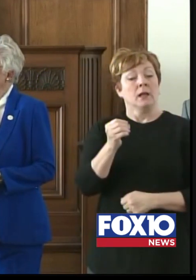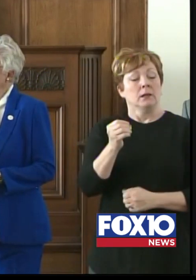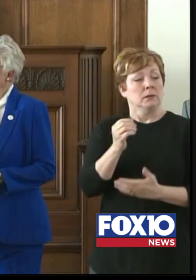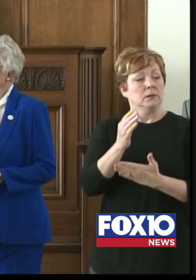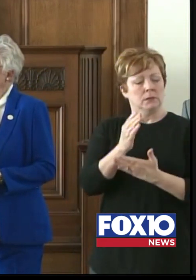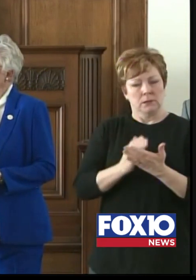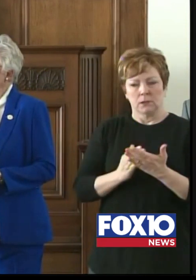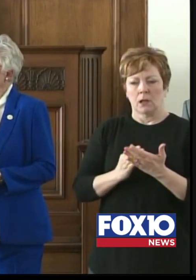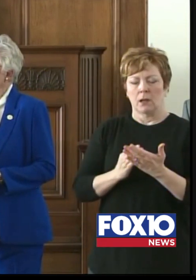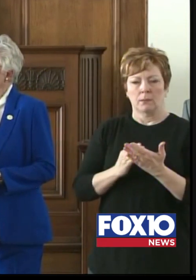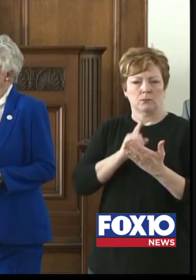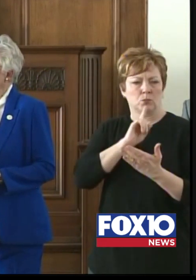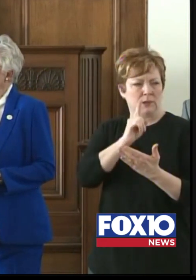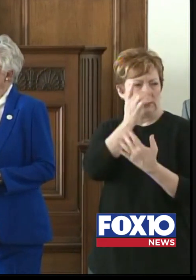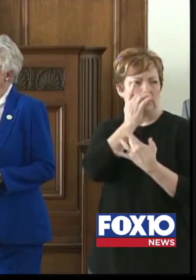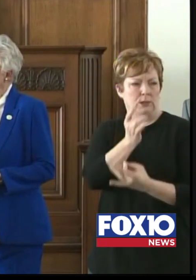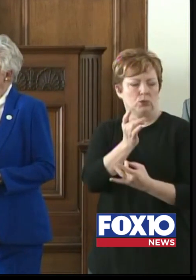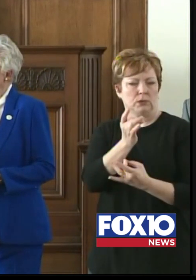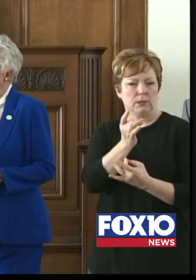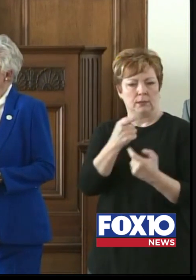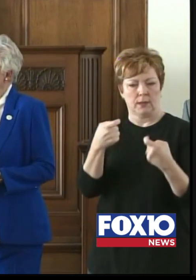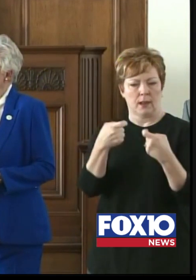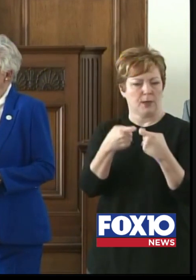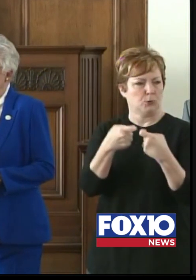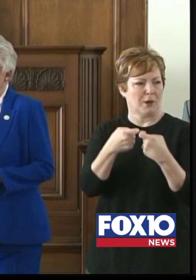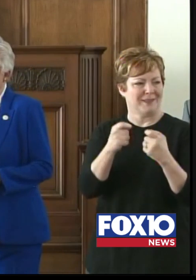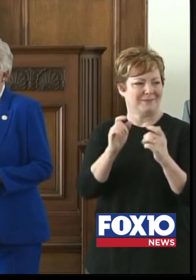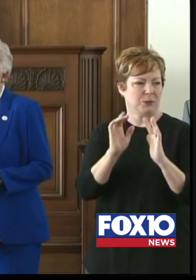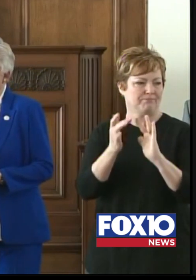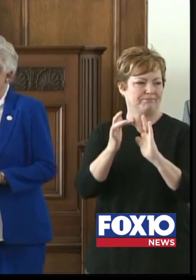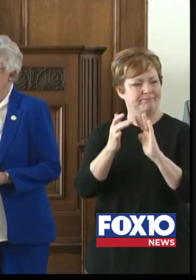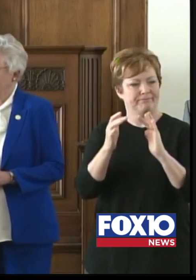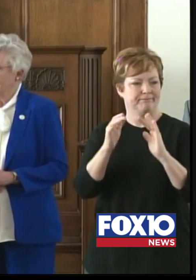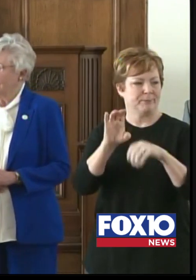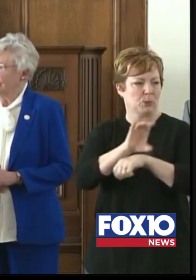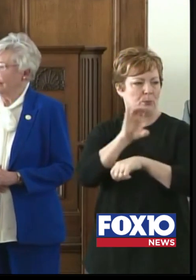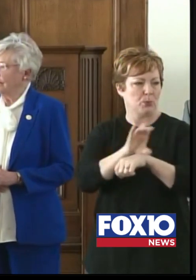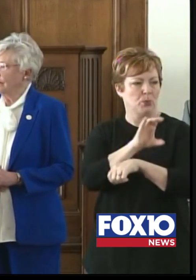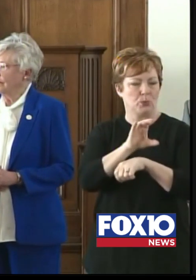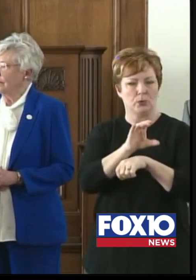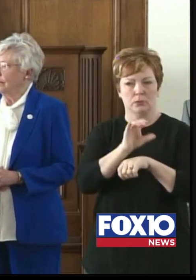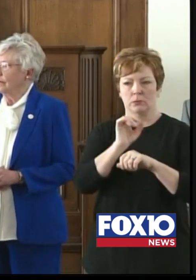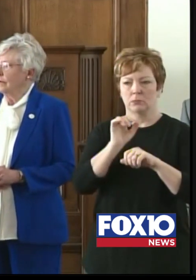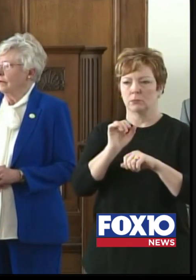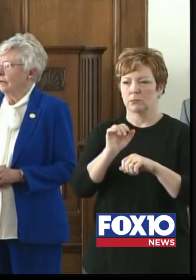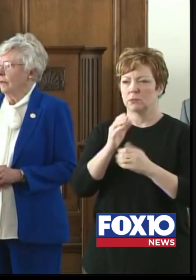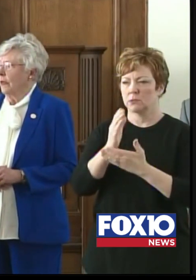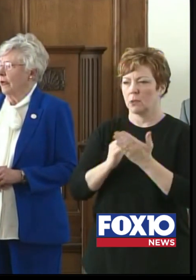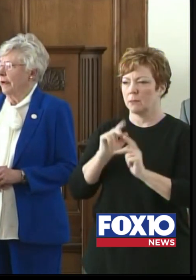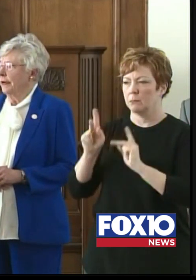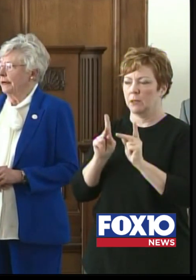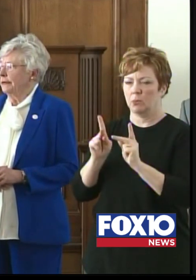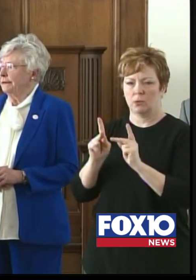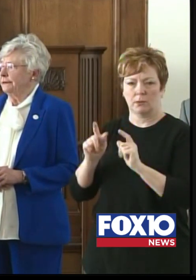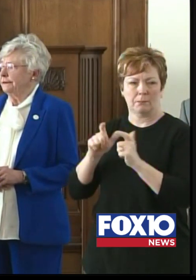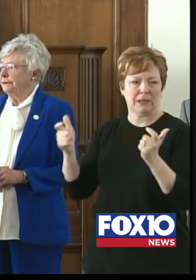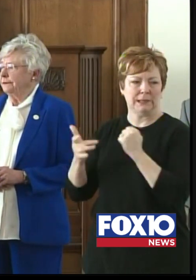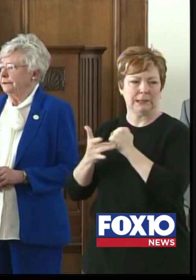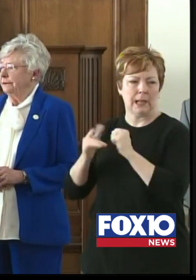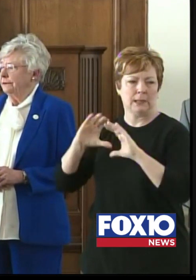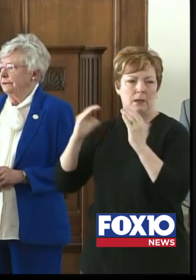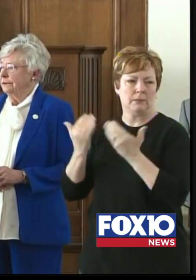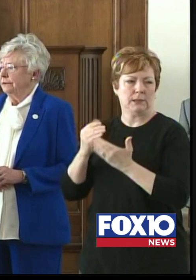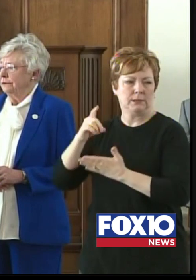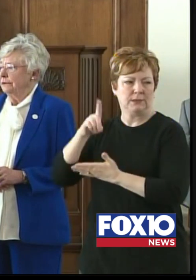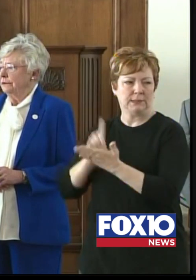kind of really interesting electronic means that have been designed by some of our big tech companies in the U.S. and